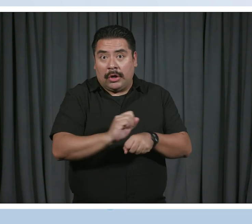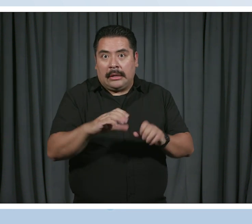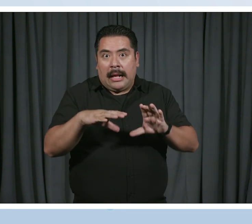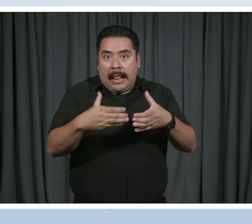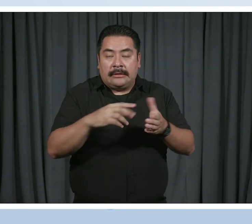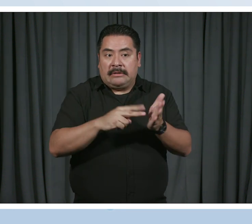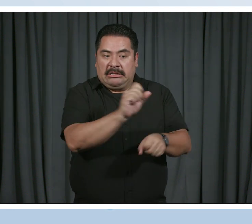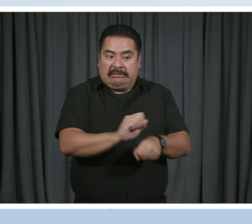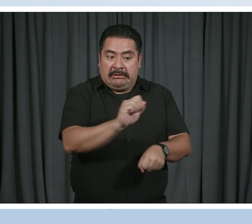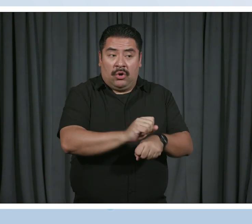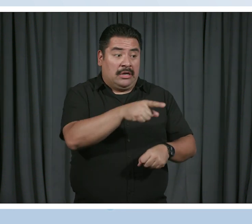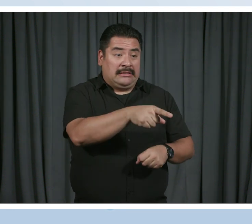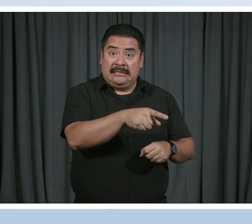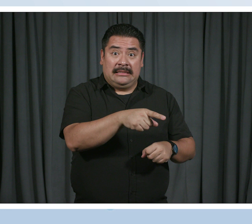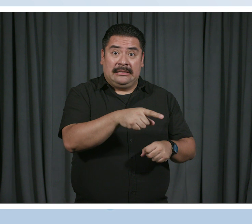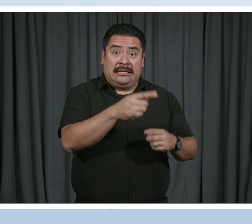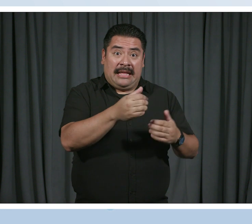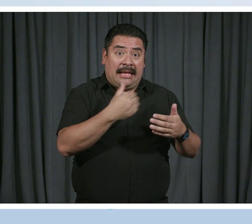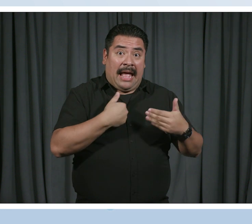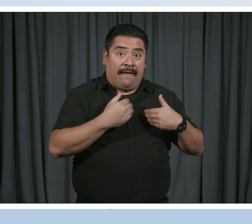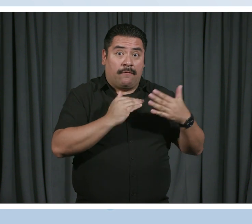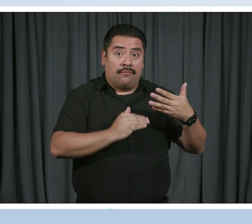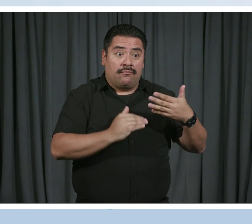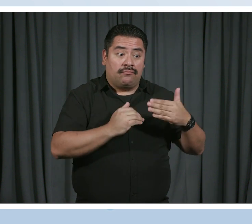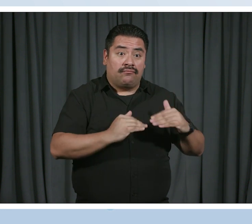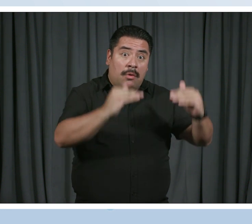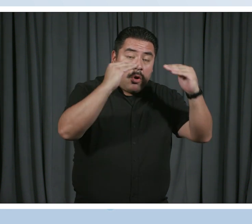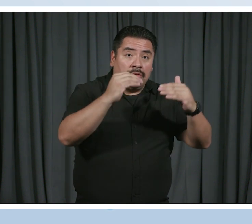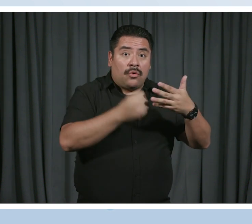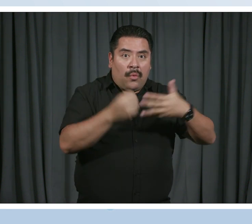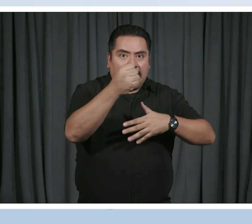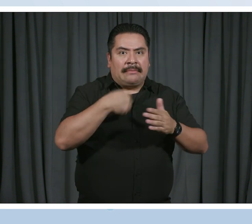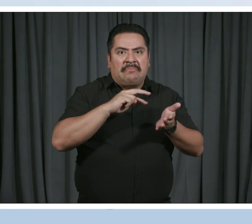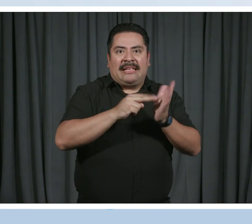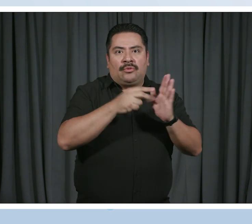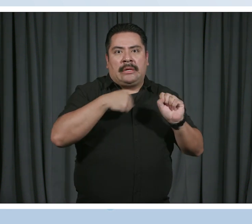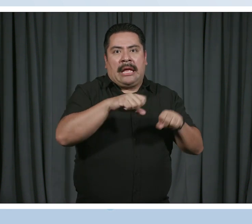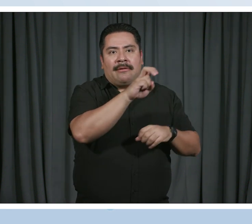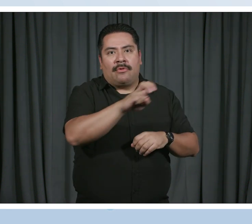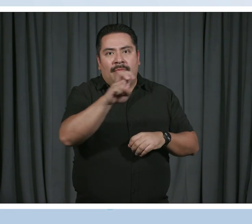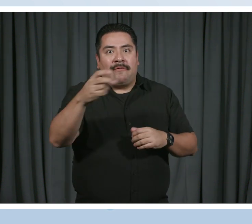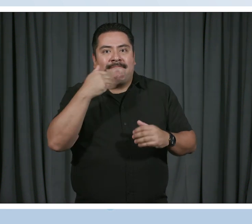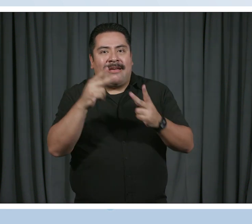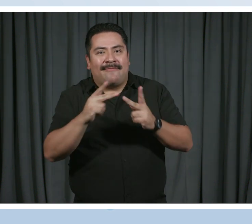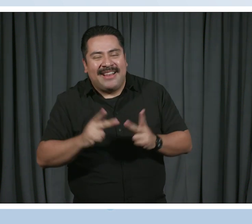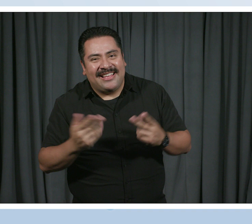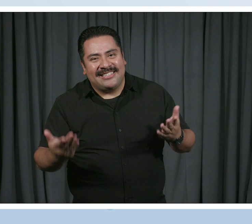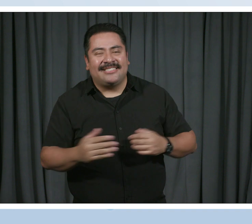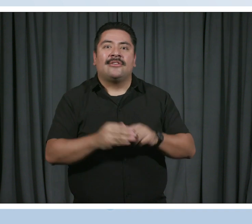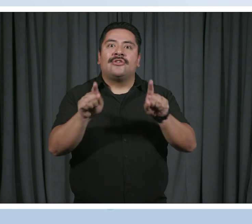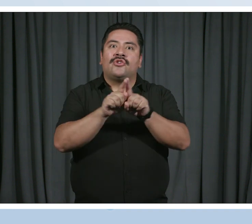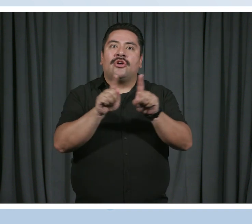class and we moved when, you know, they got promotions or raises and we could get a better place. And also moved because